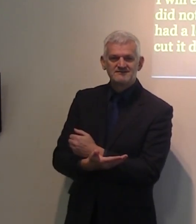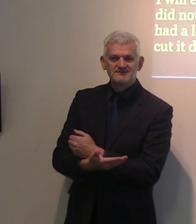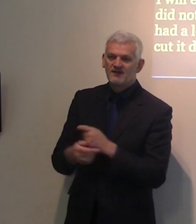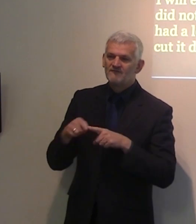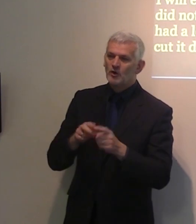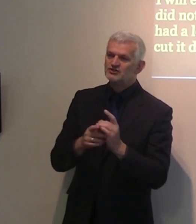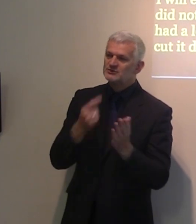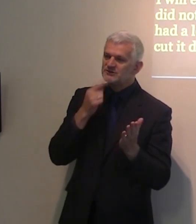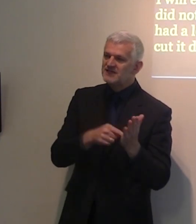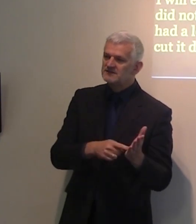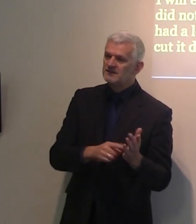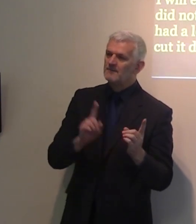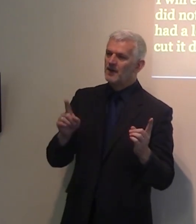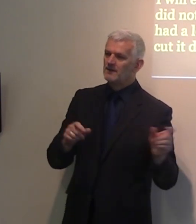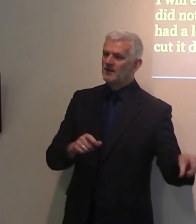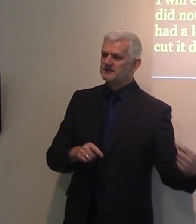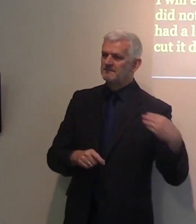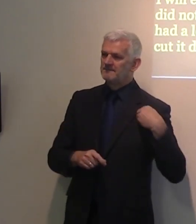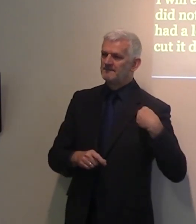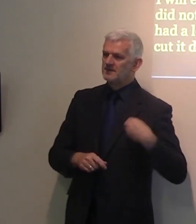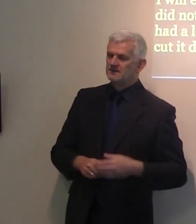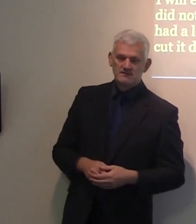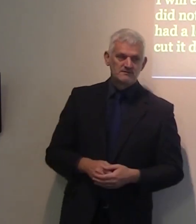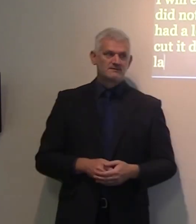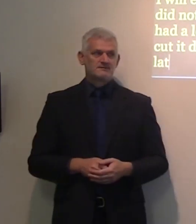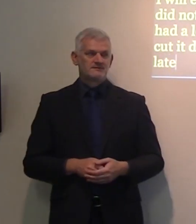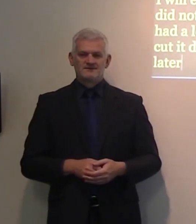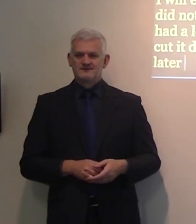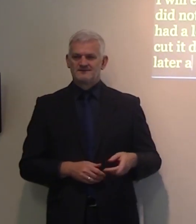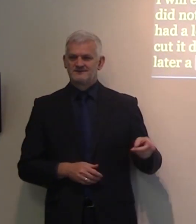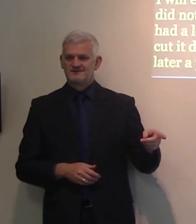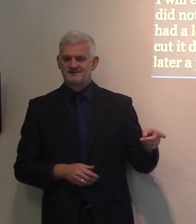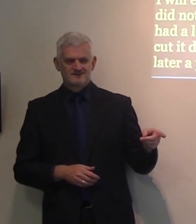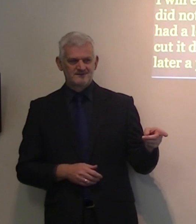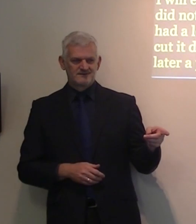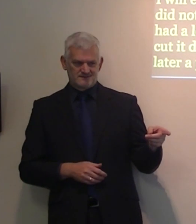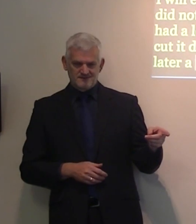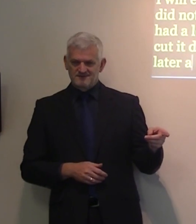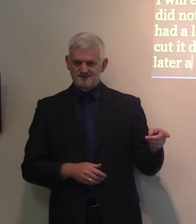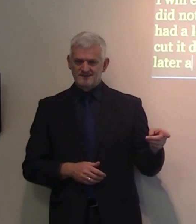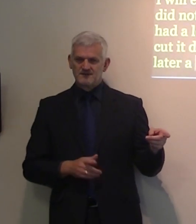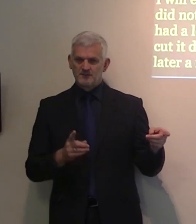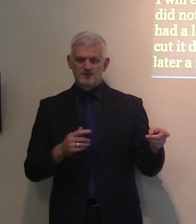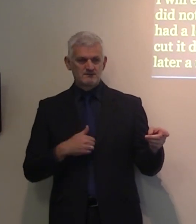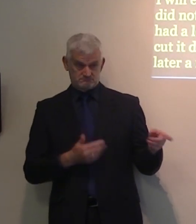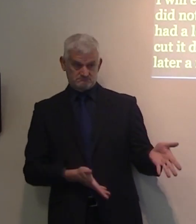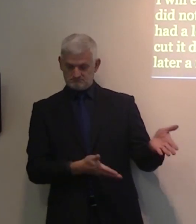But somebody came, and I don't know what kind of technology he used, I mean I saw it because it gave